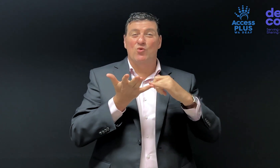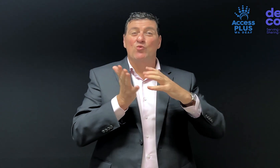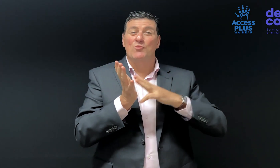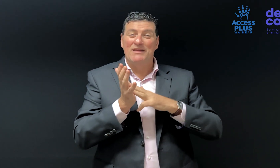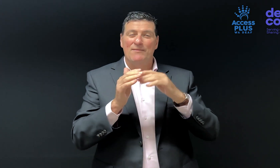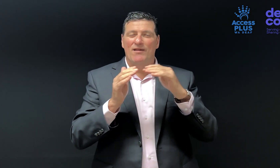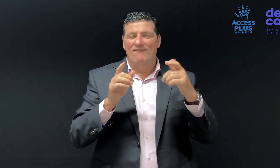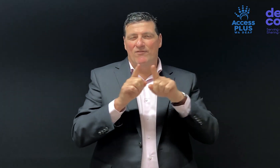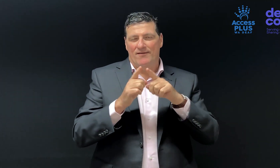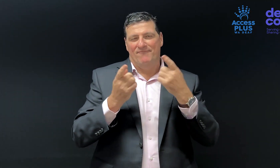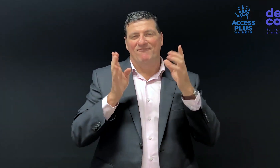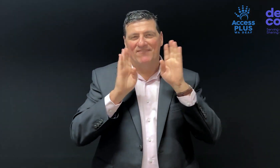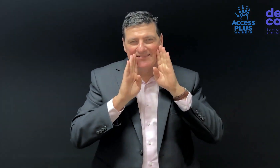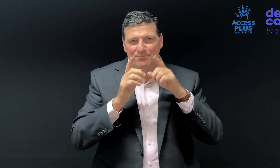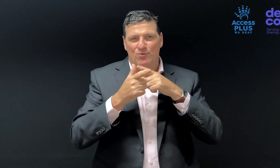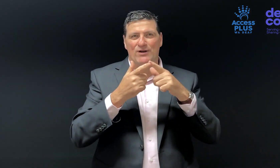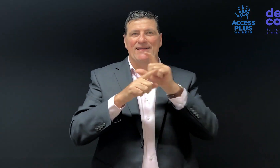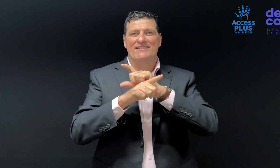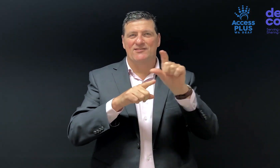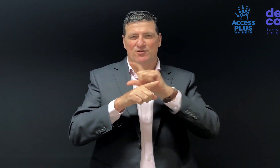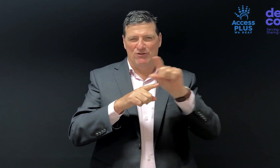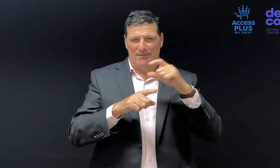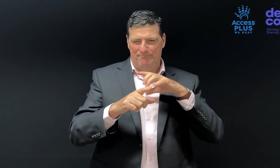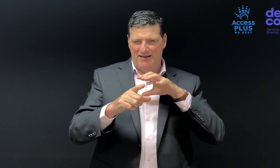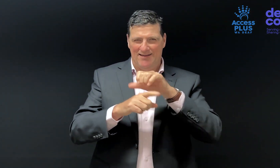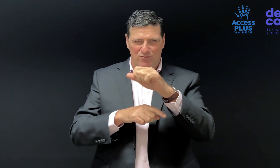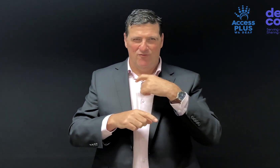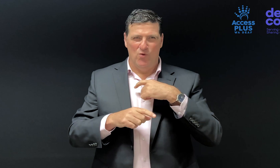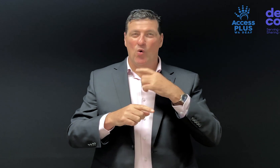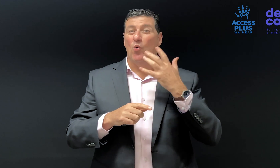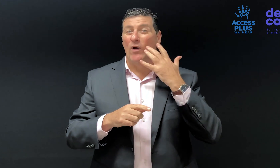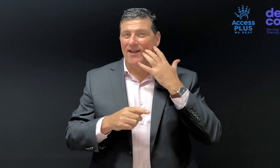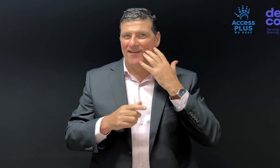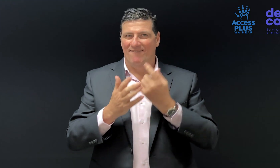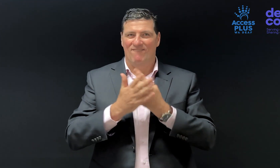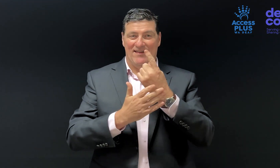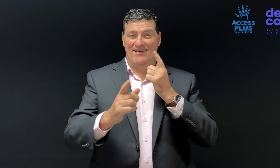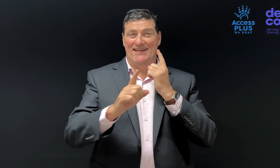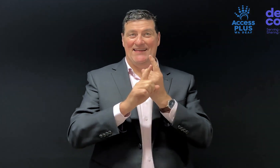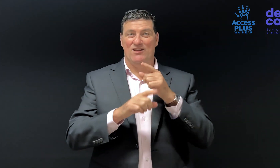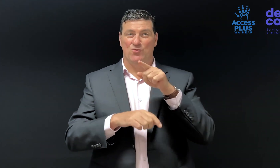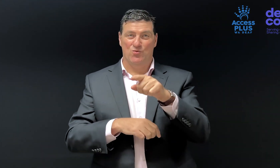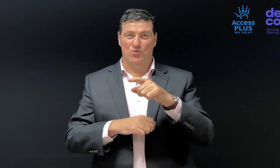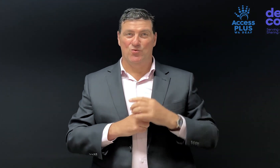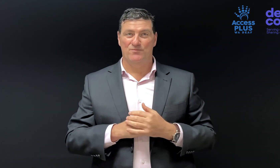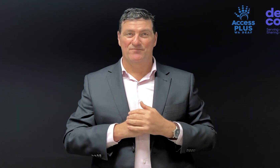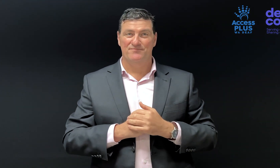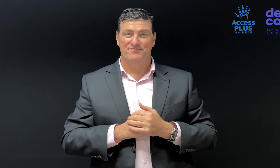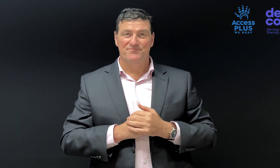Have a look on the social media platforms like Facebook and Instagram, and you'll be able to see where there's an event near you.